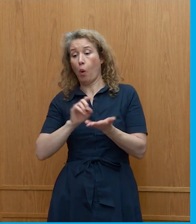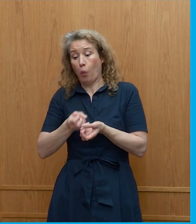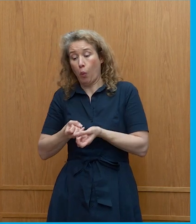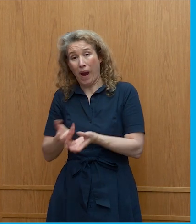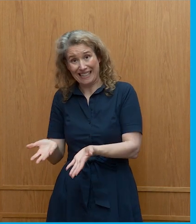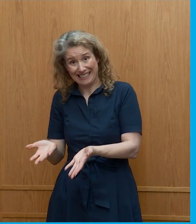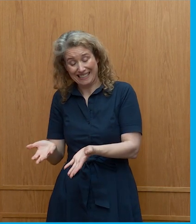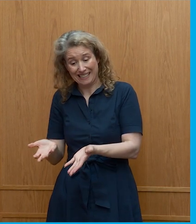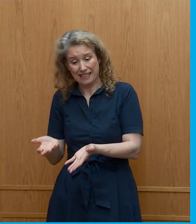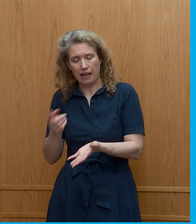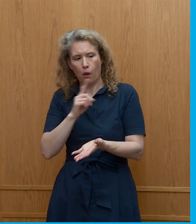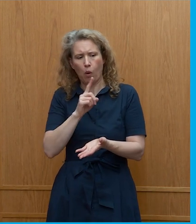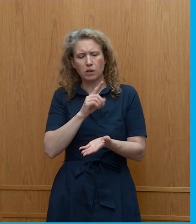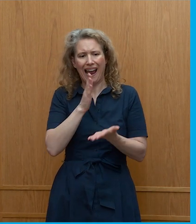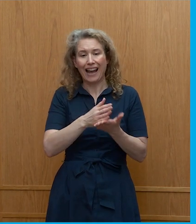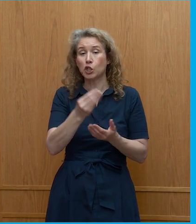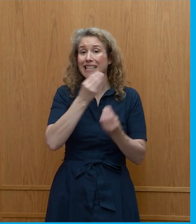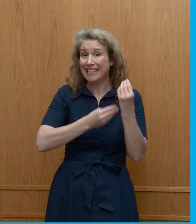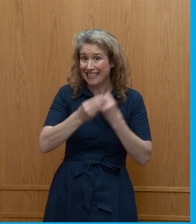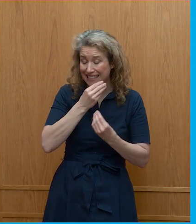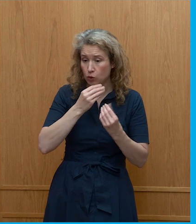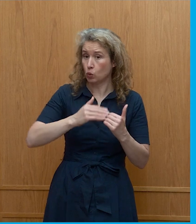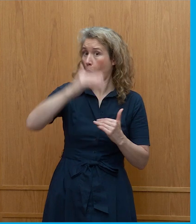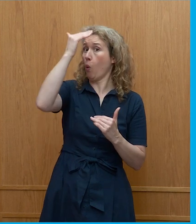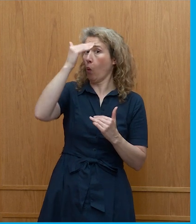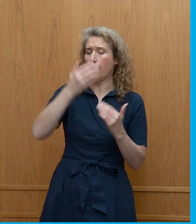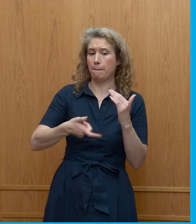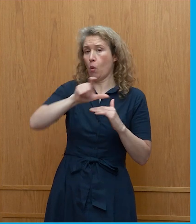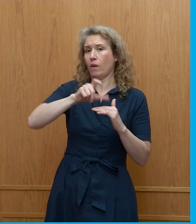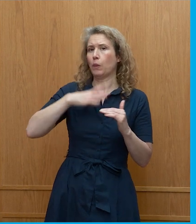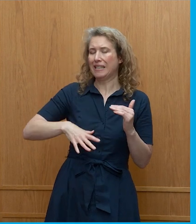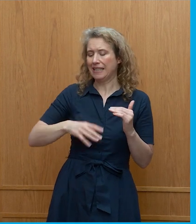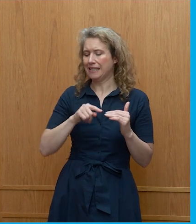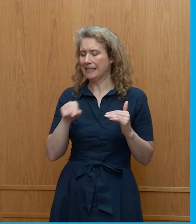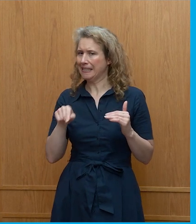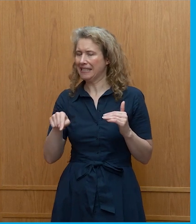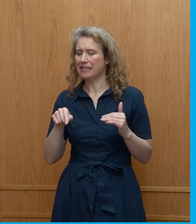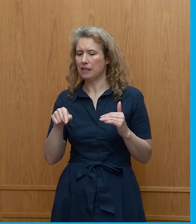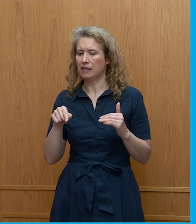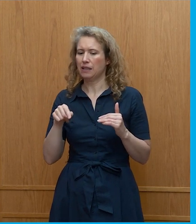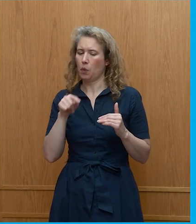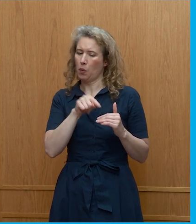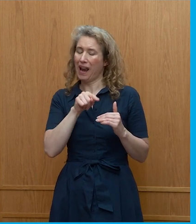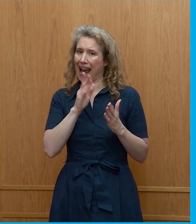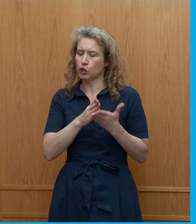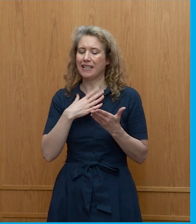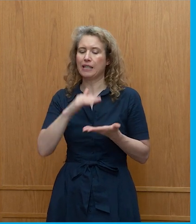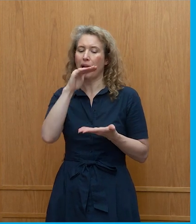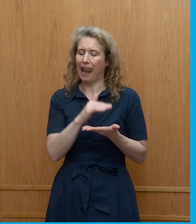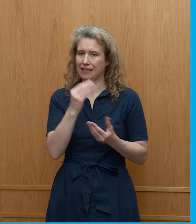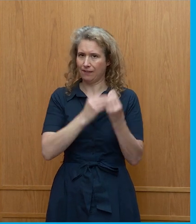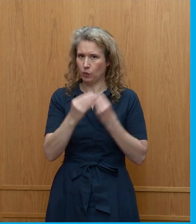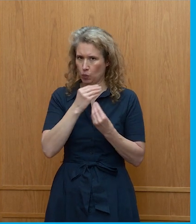and then what we actually eat in excess, the second bit is more important than the waste. So, and a lot of people are